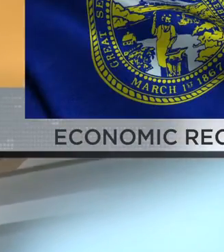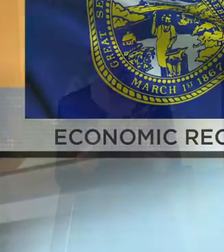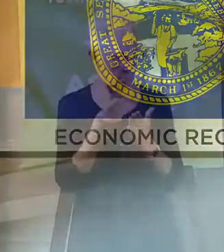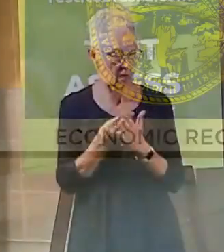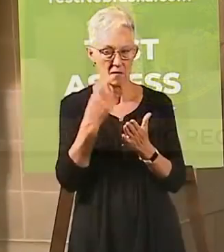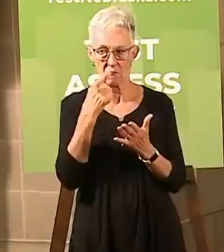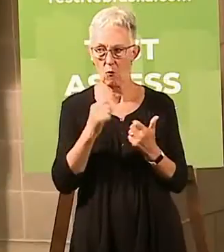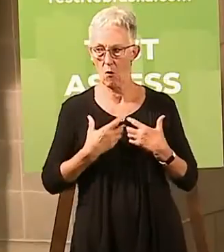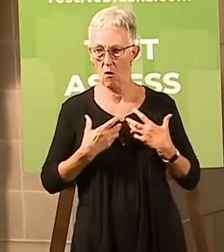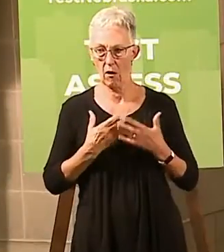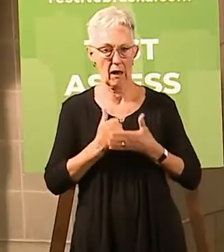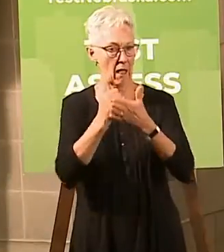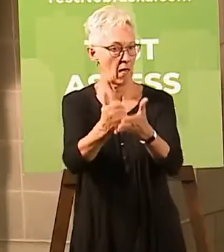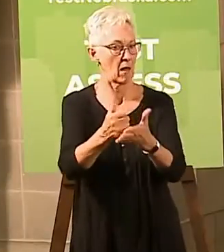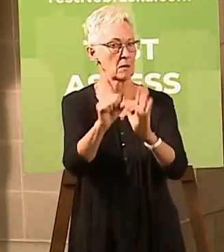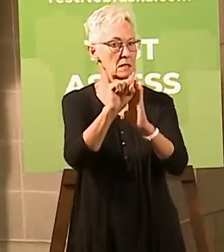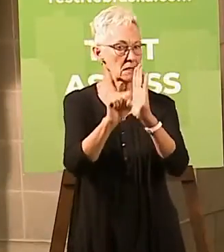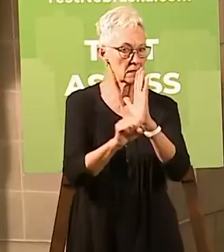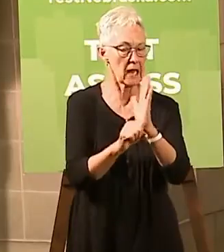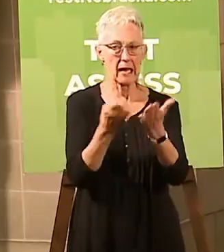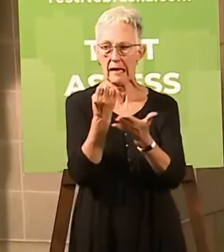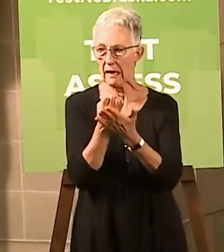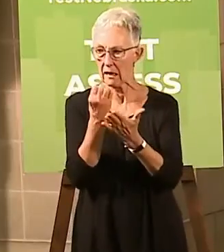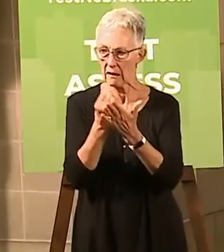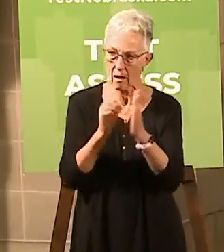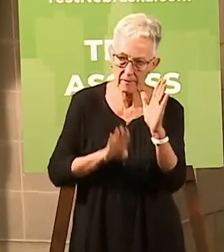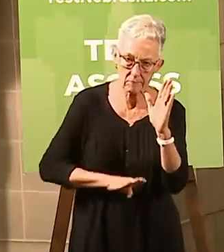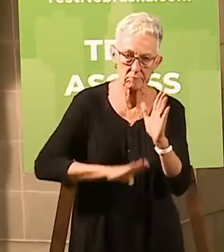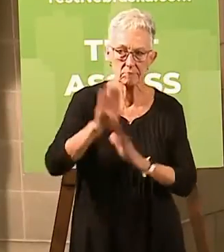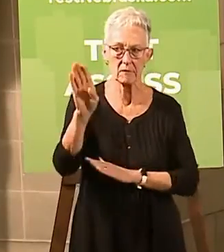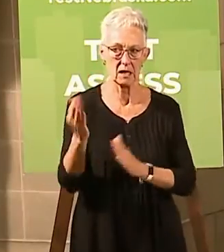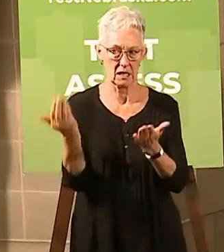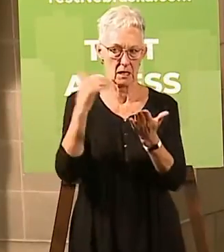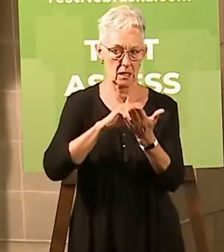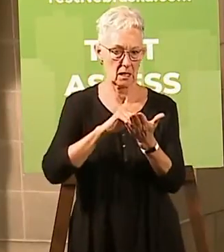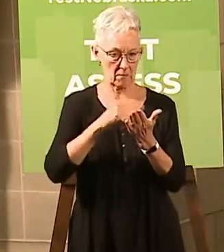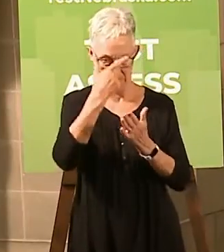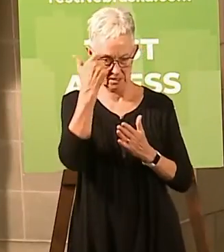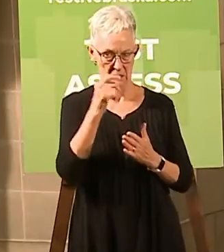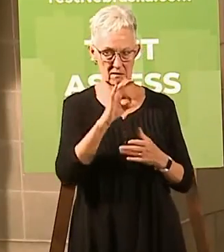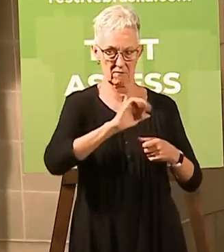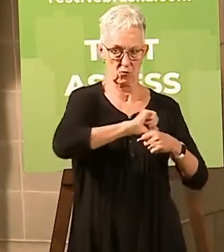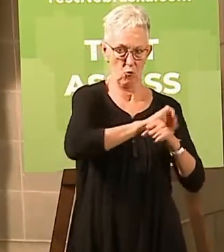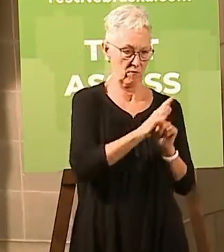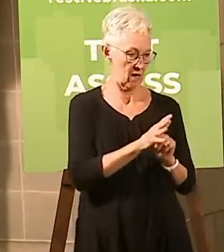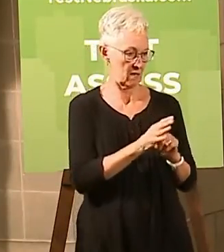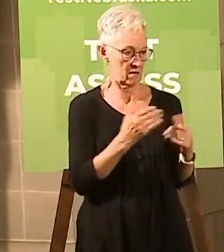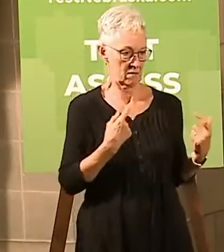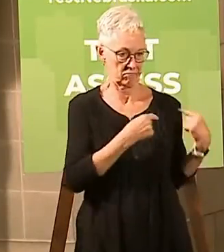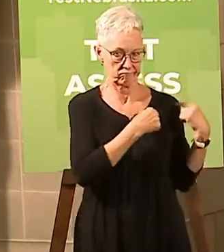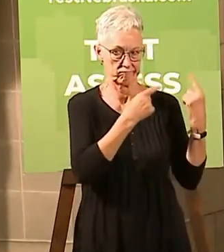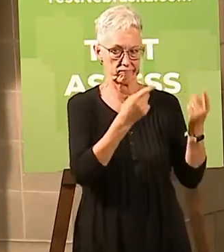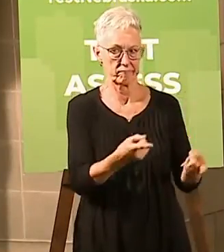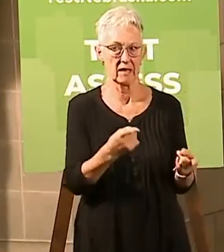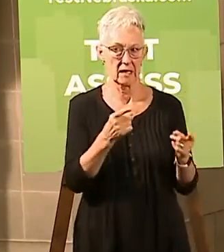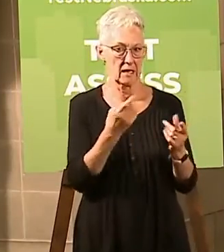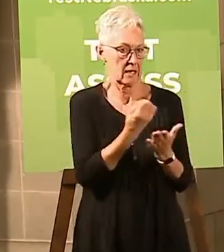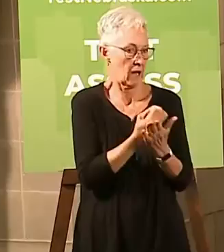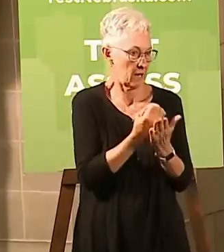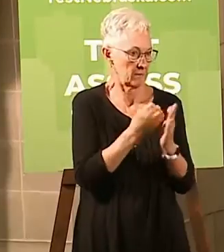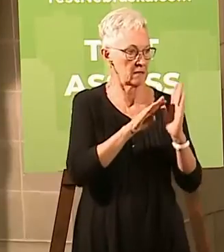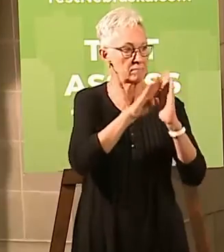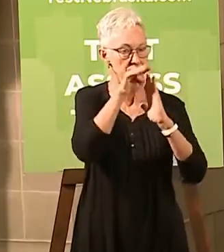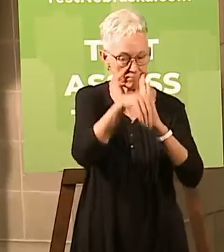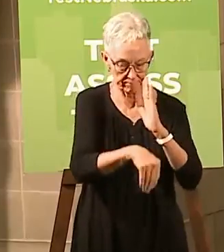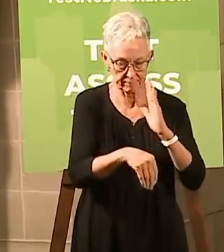About $387 million will be used to help the state recover from the pandemic from an economic standpoint. And one of the groups that